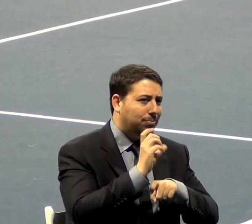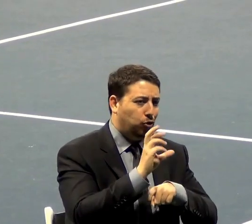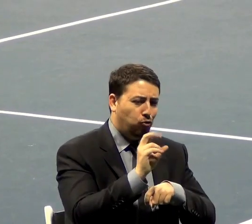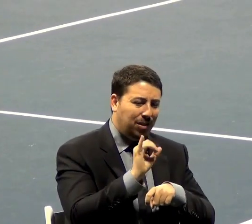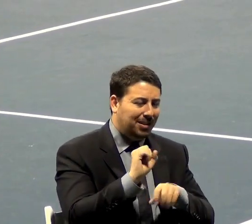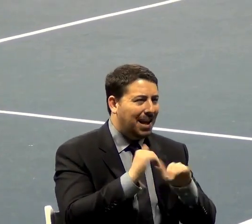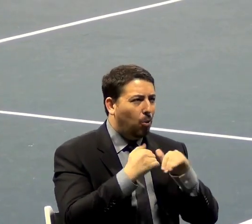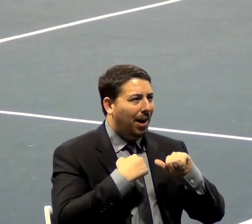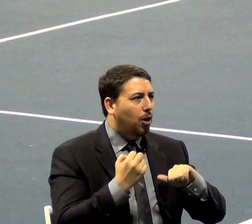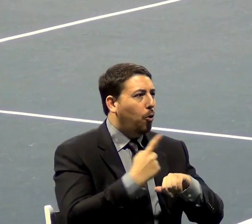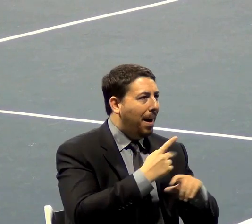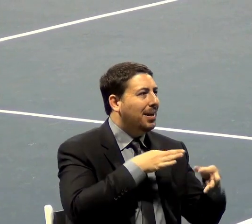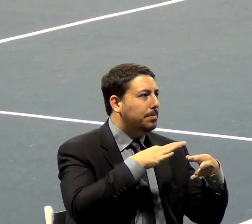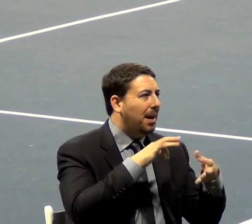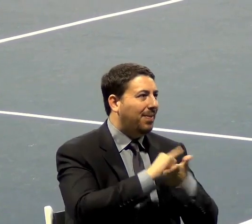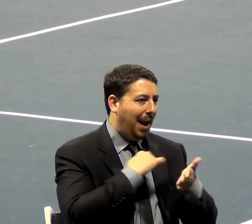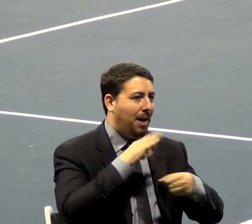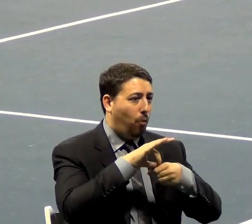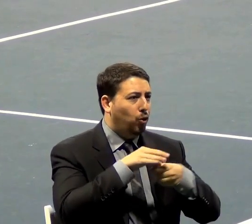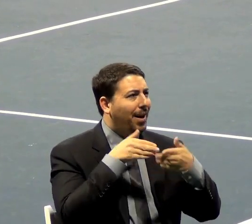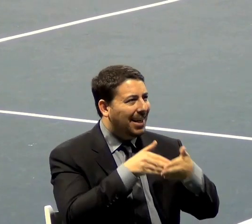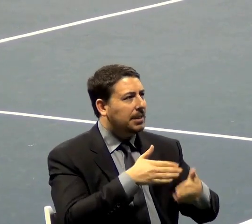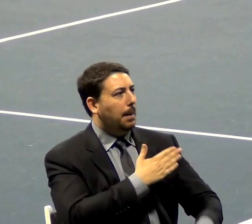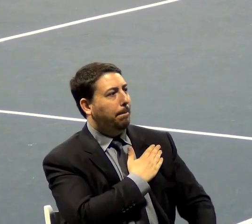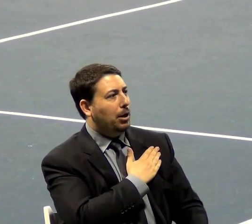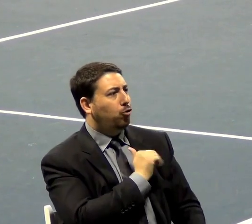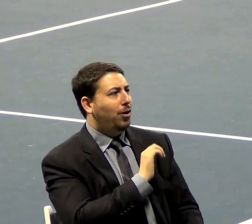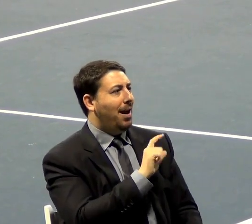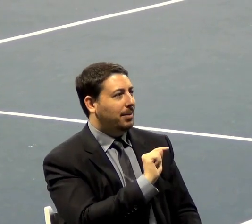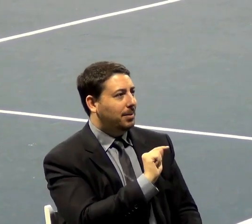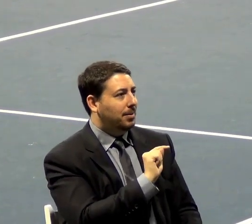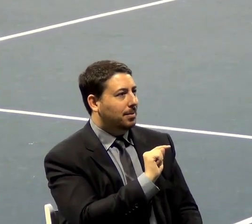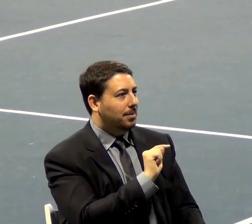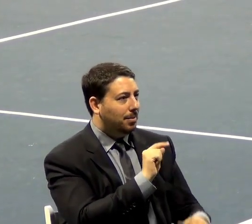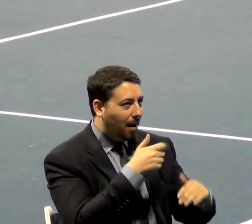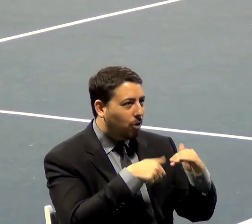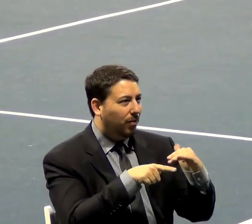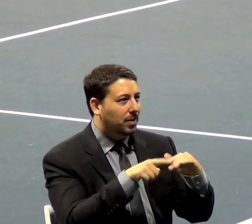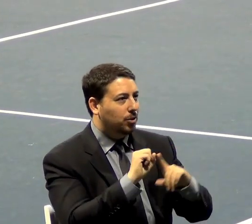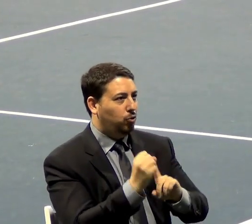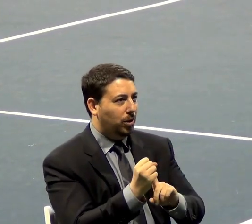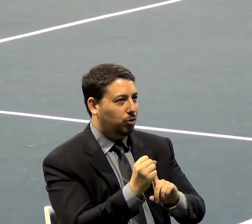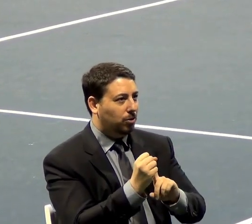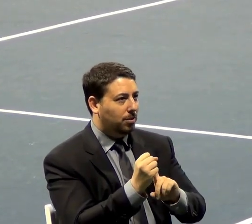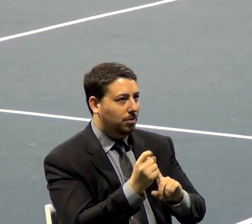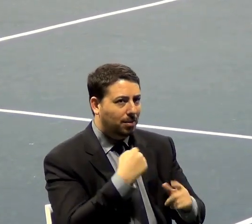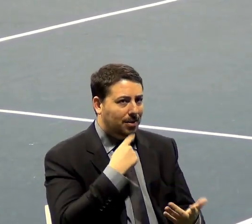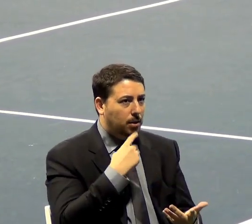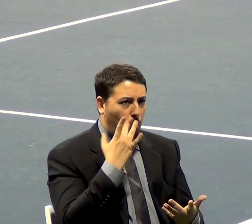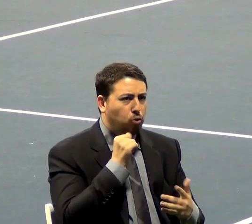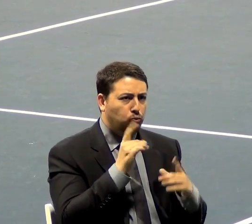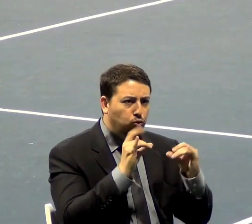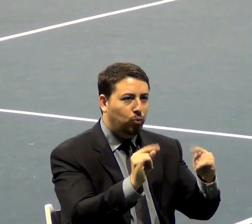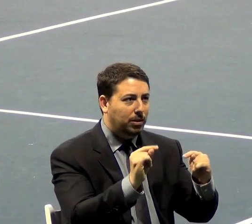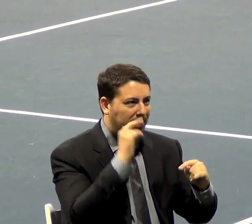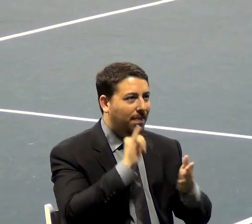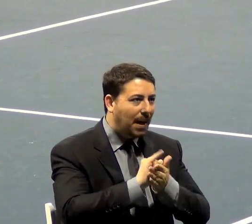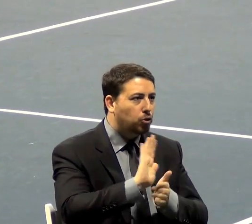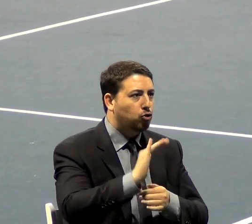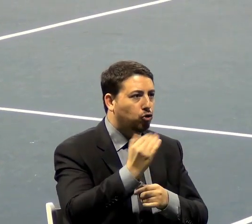to them that I voted against the Patriot Act under these conditions? I said, well, why don't you do it? Because that's your job. go home and explain